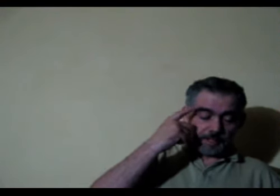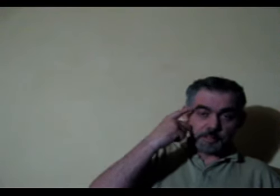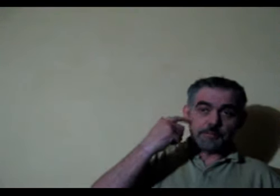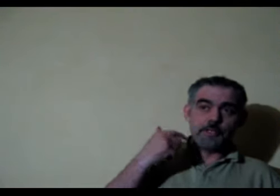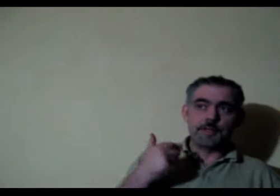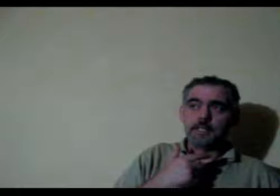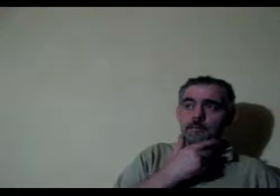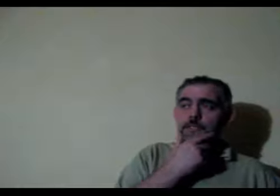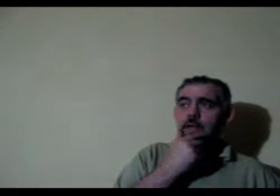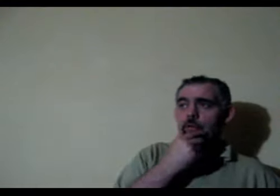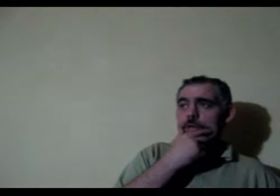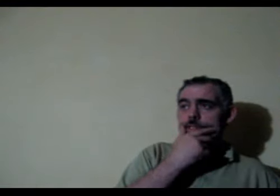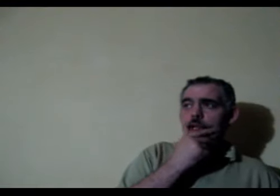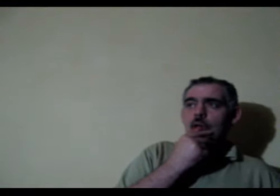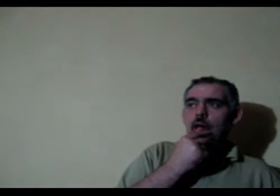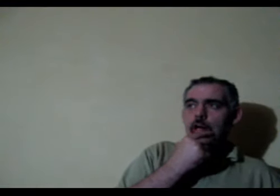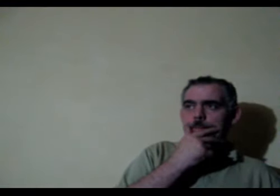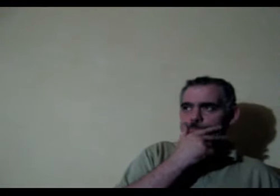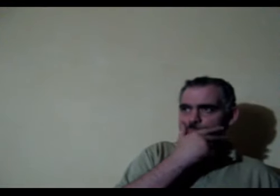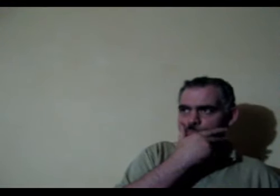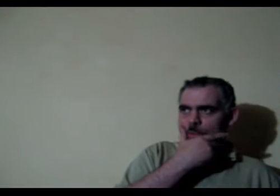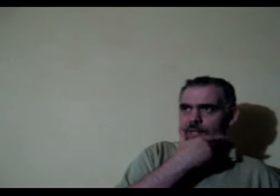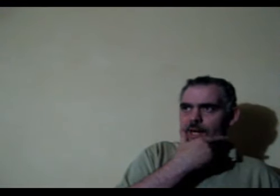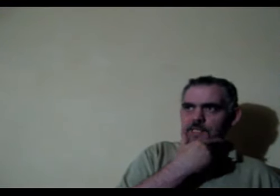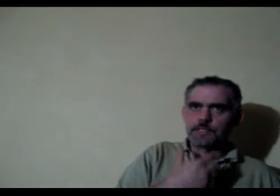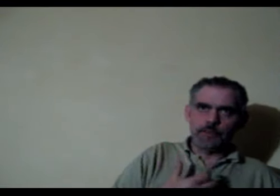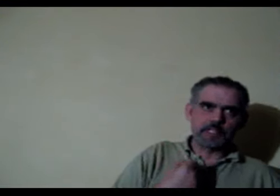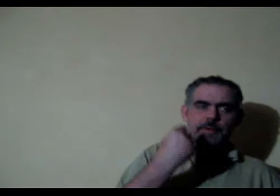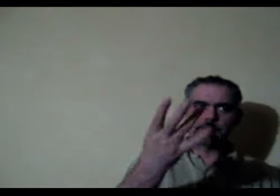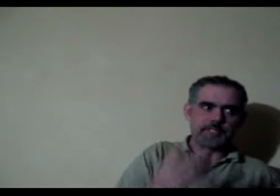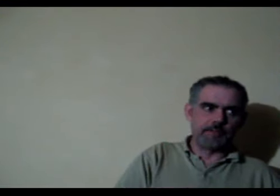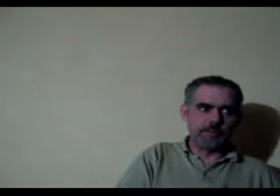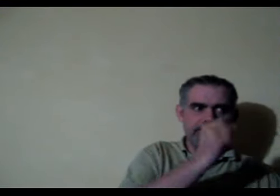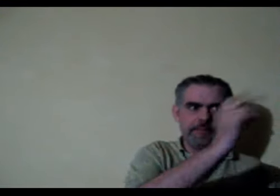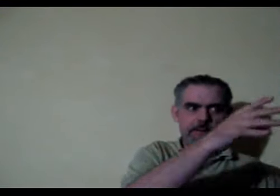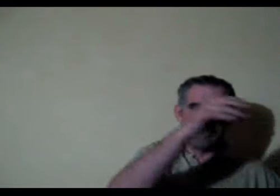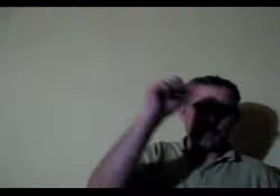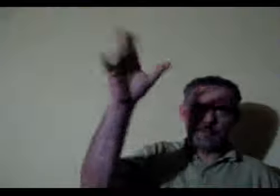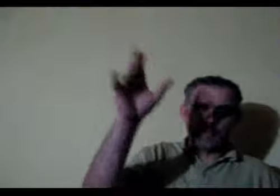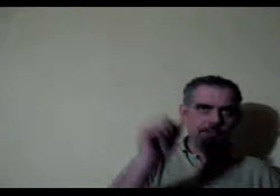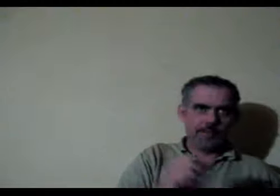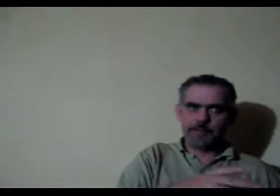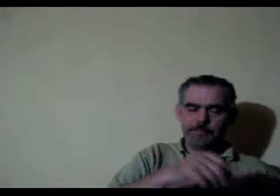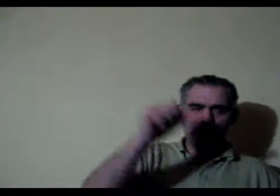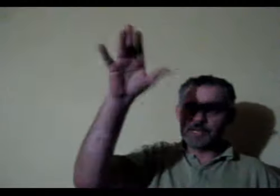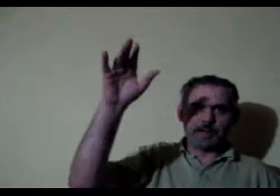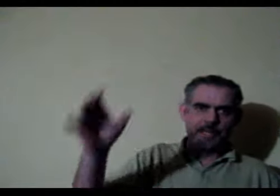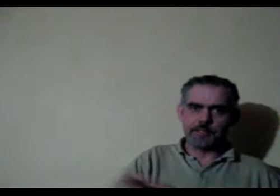um... i was never interested if it was there or not um... but artists do express themselves in very bizarre